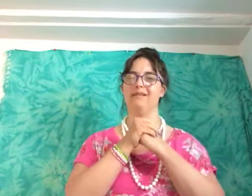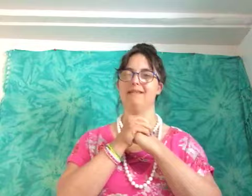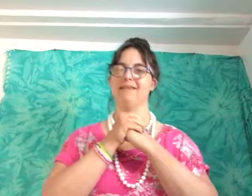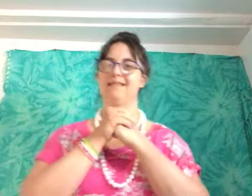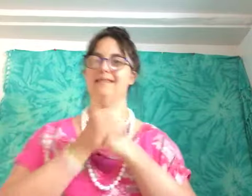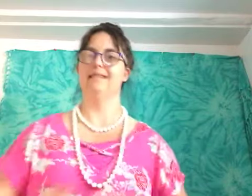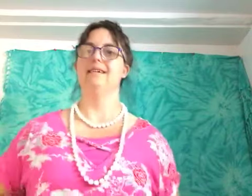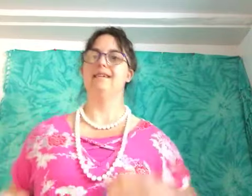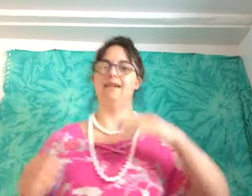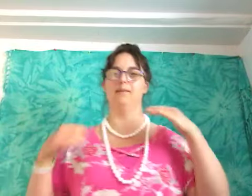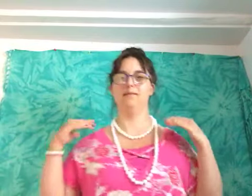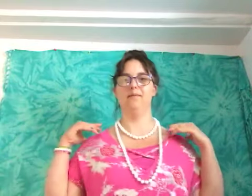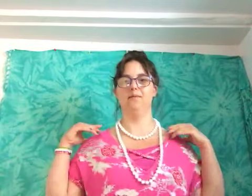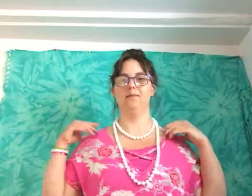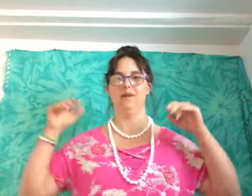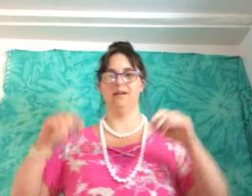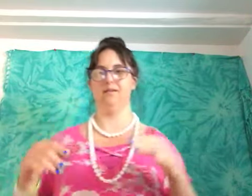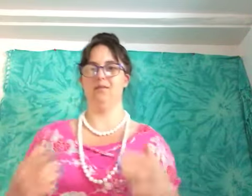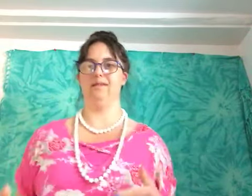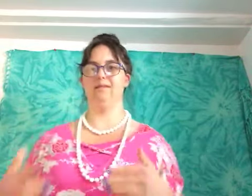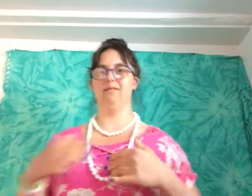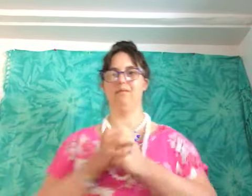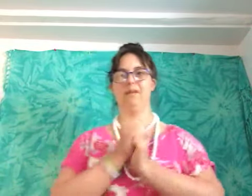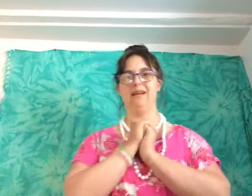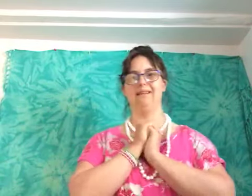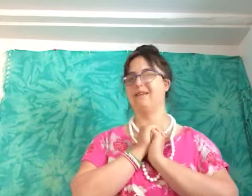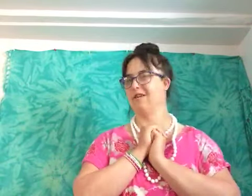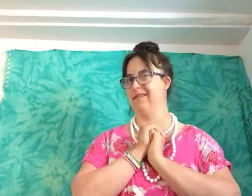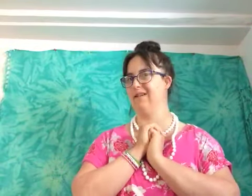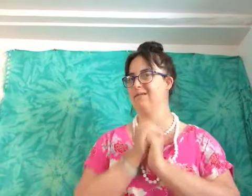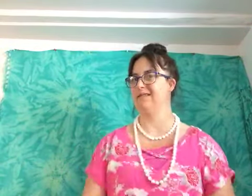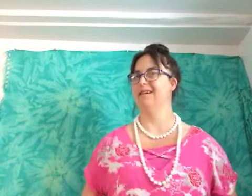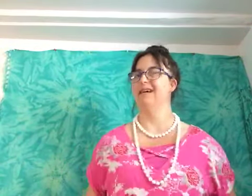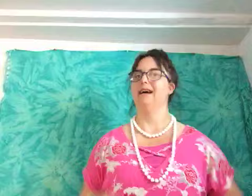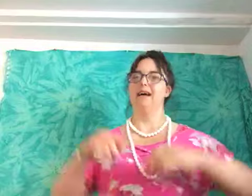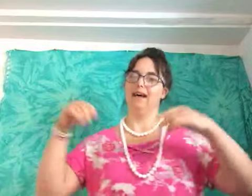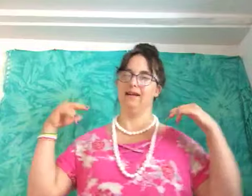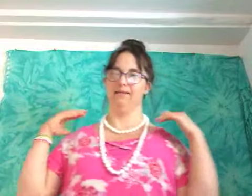consistent with making tick-tock videos and